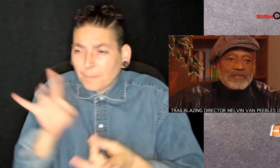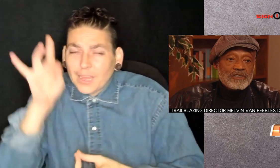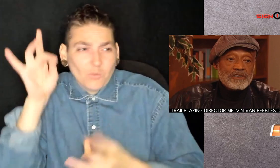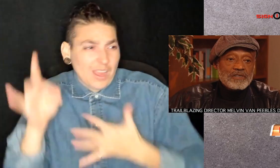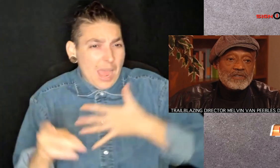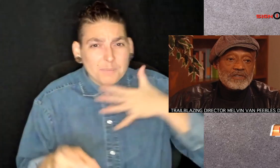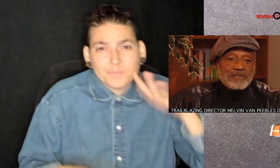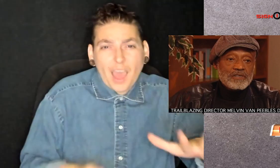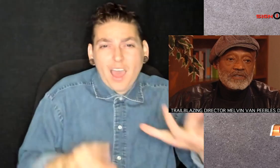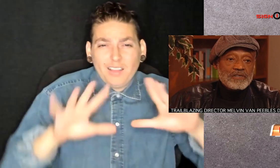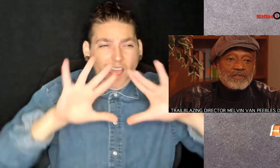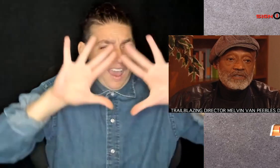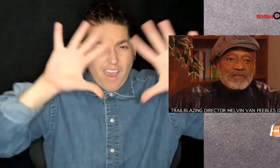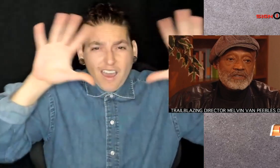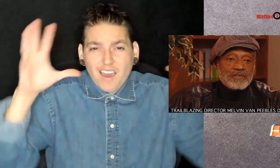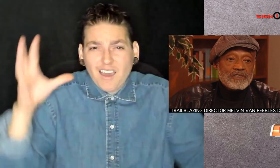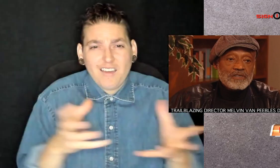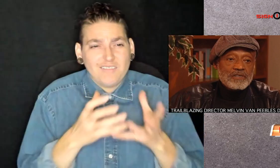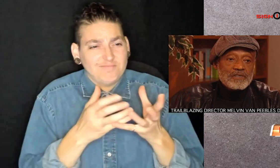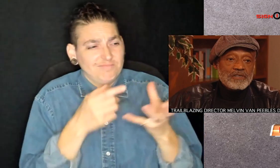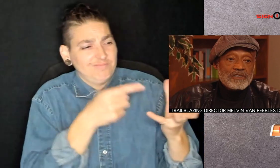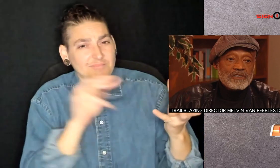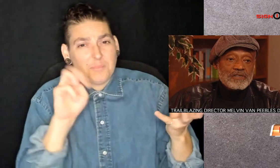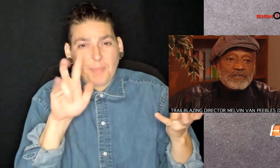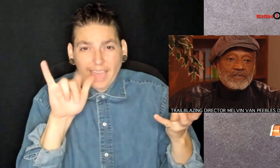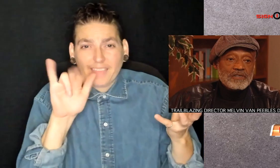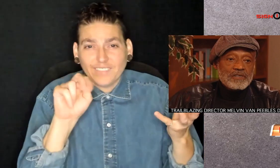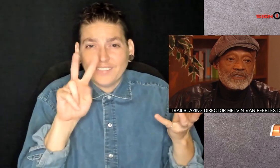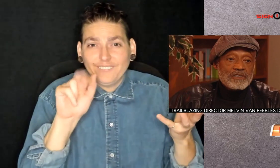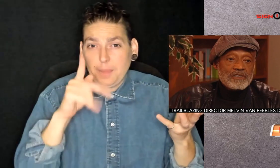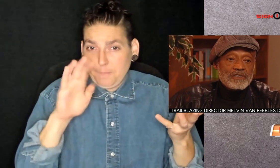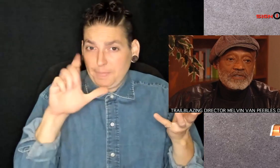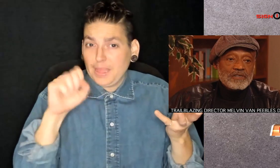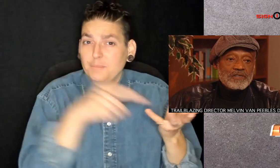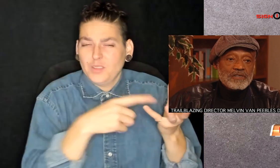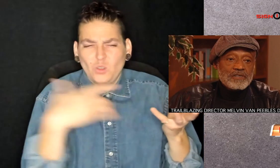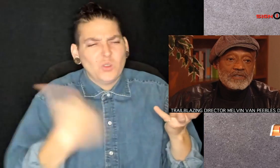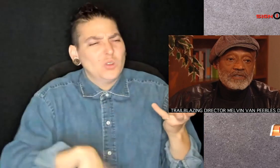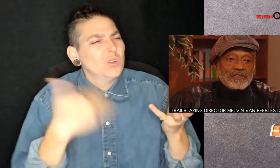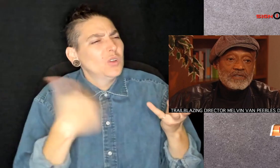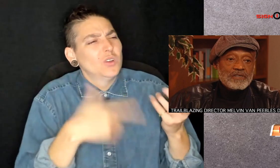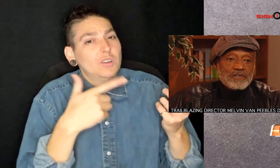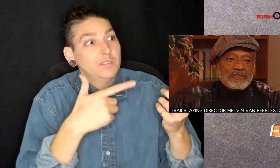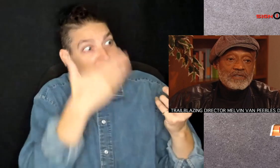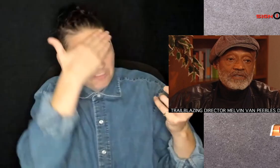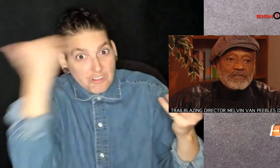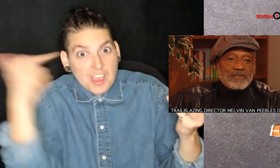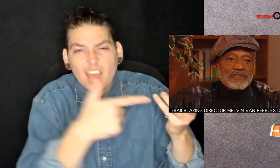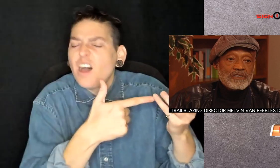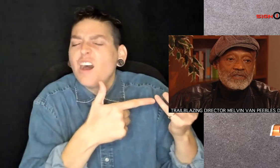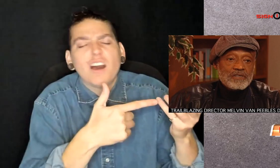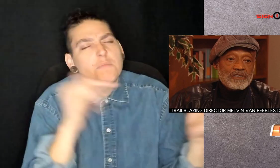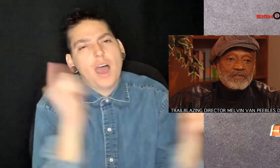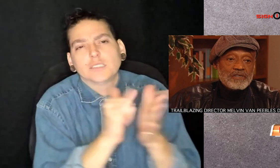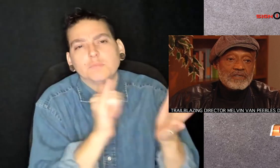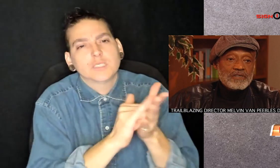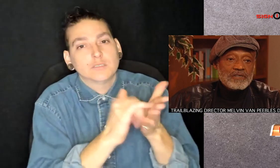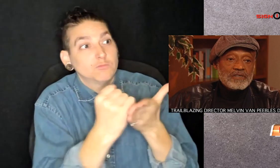and spiritual empathy, Melvin Van Peebles made an indelible mark on the